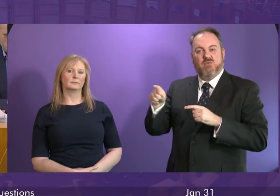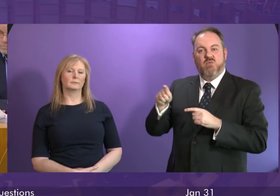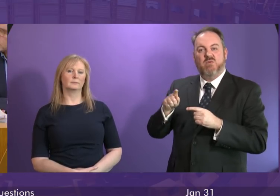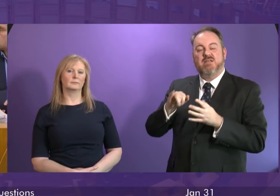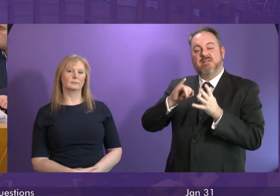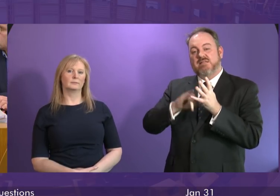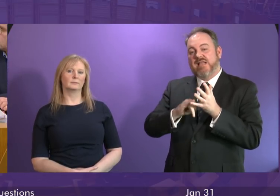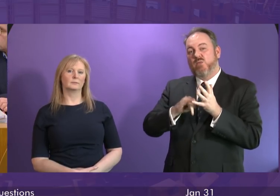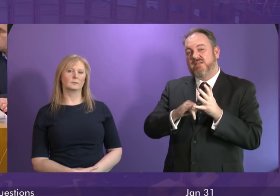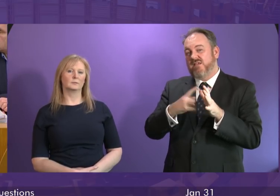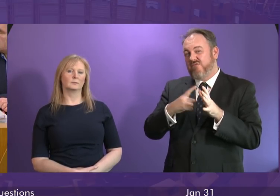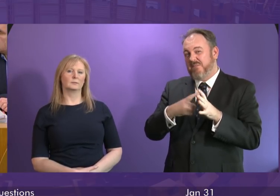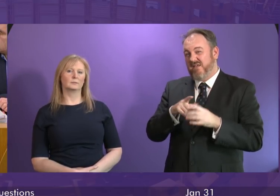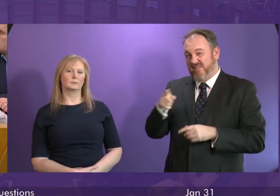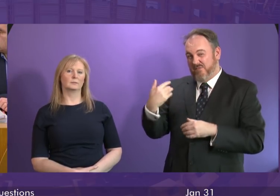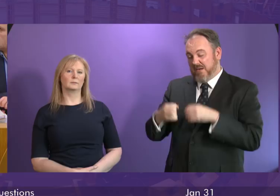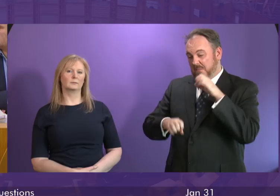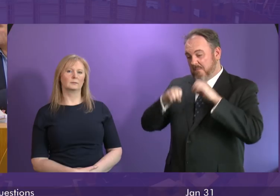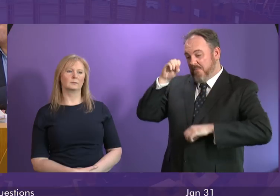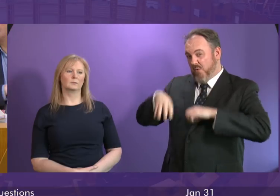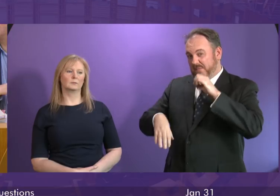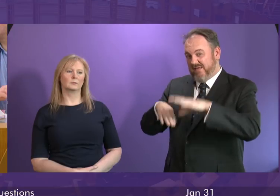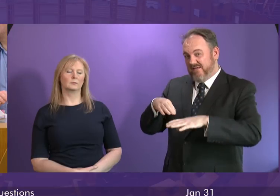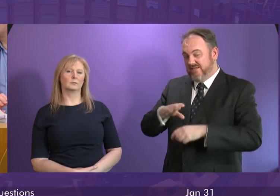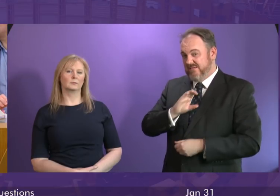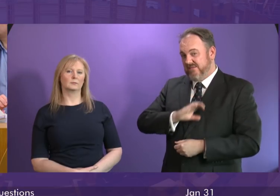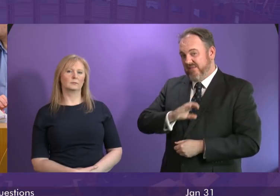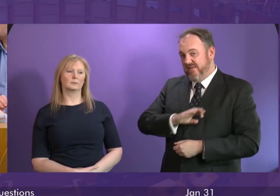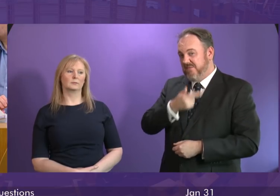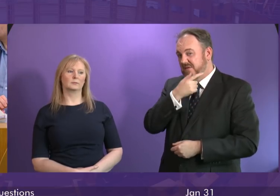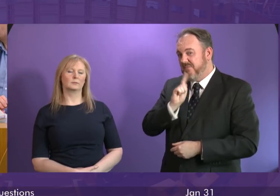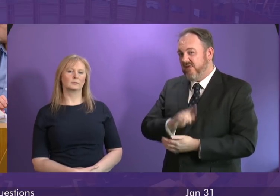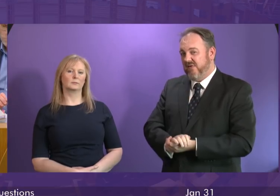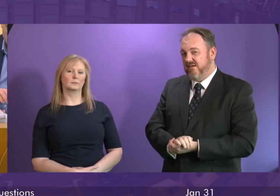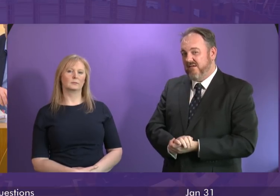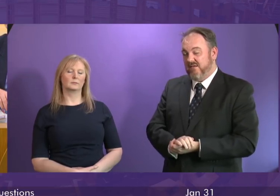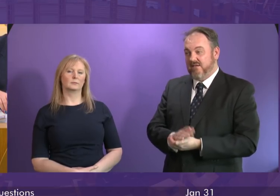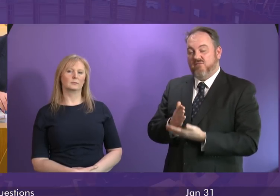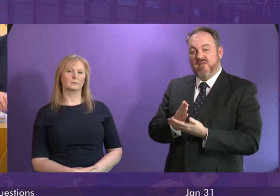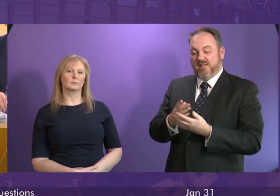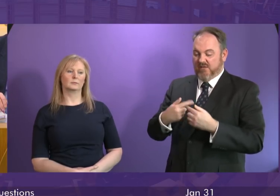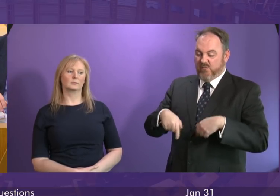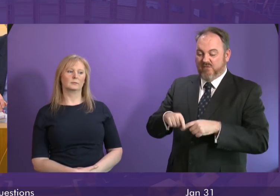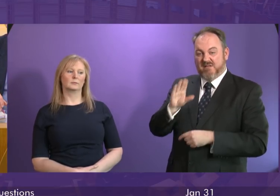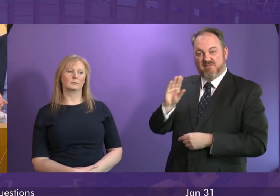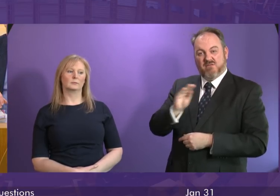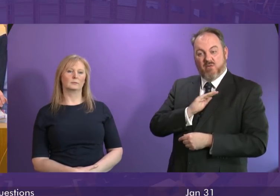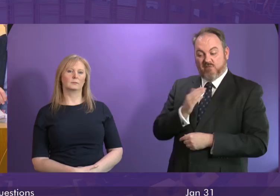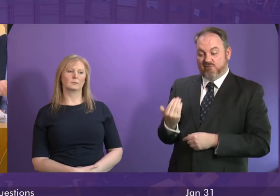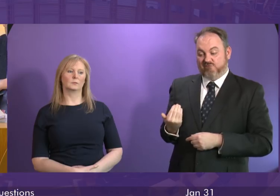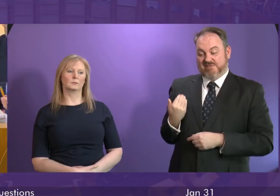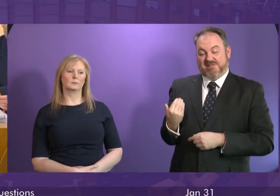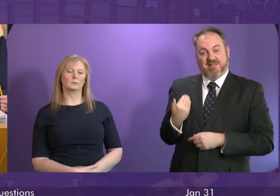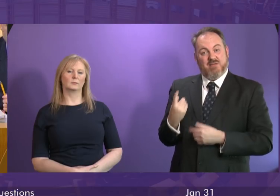civilians when we raise these issues we're often told as the ferret were recently in publishing a